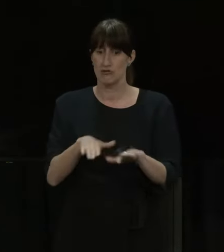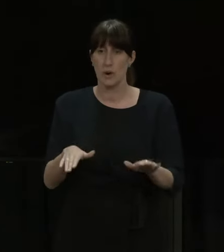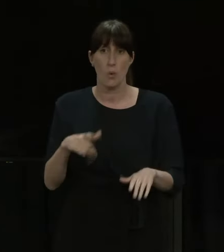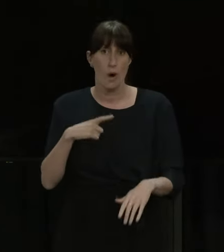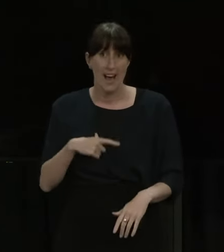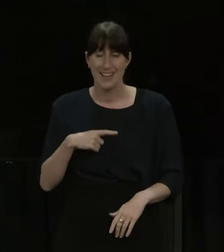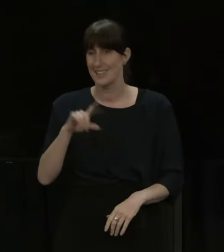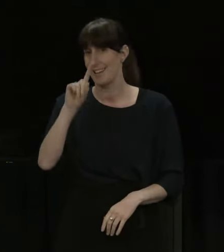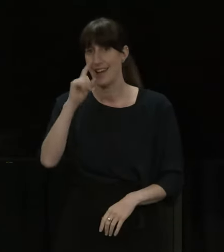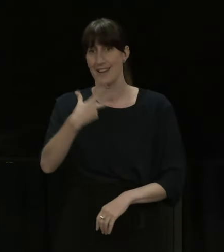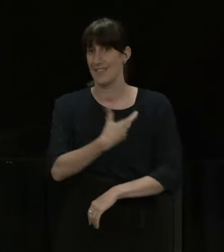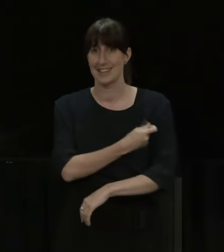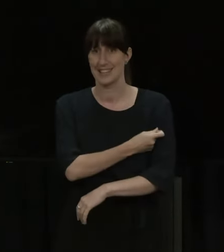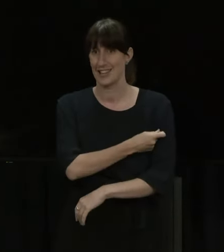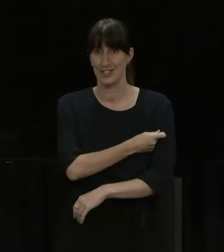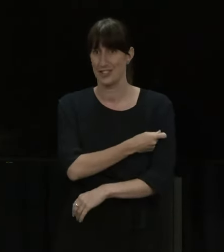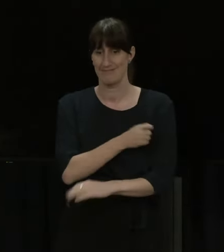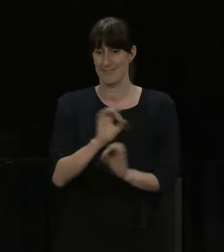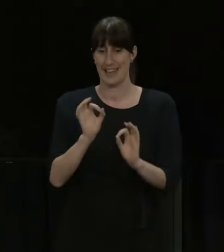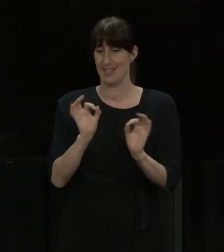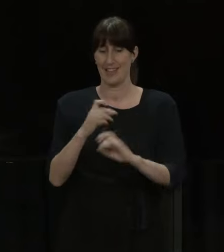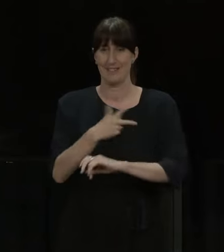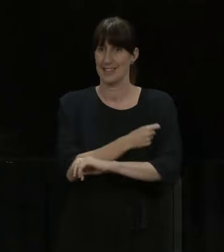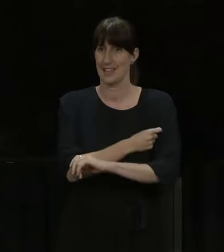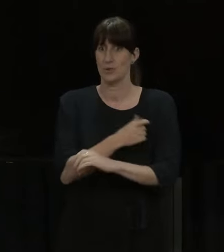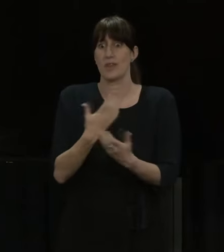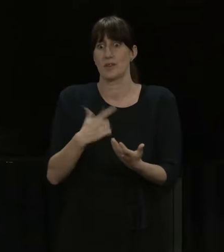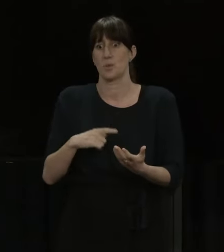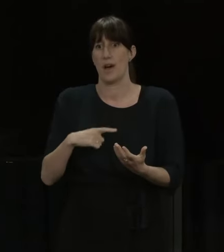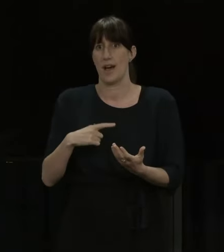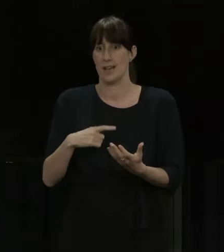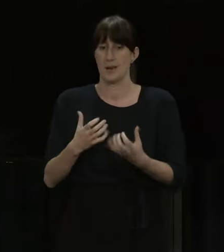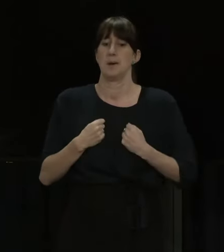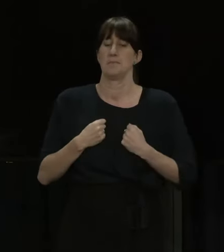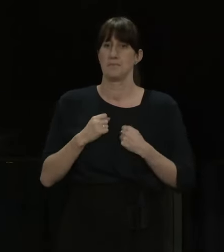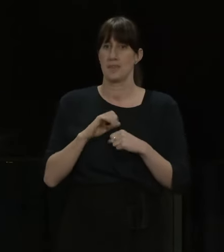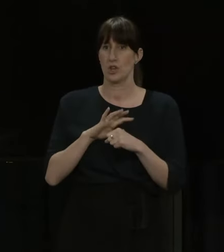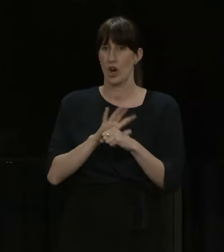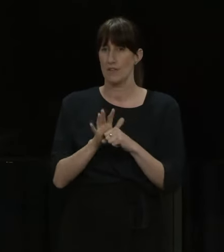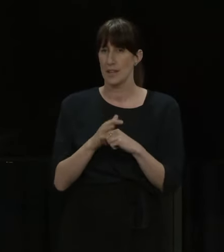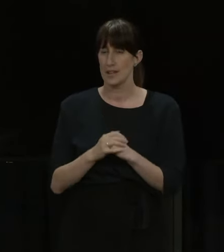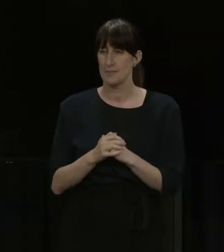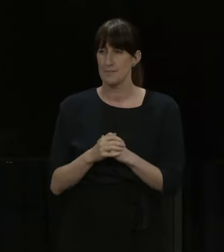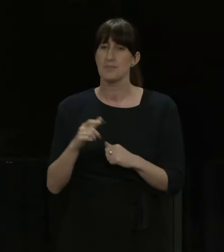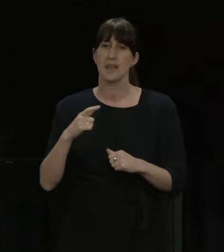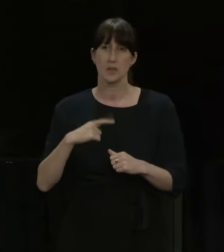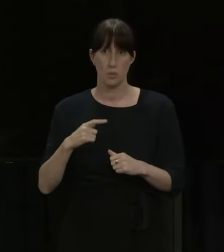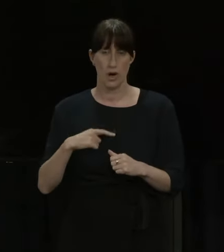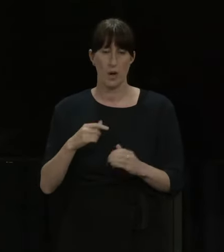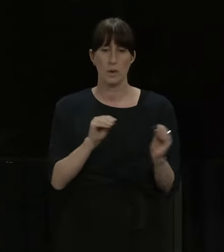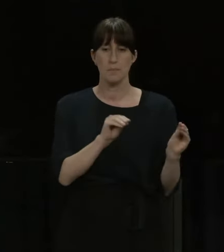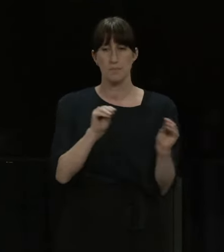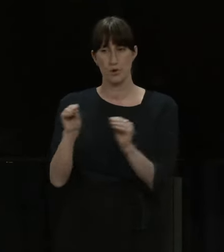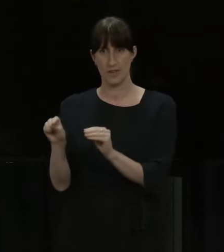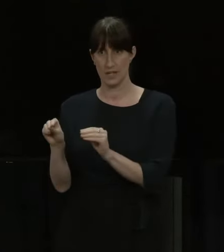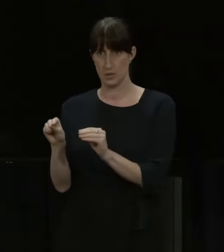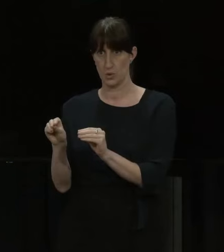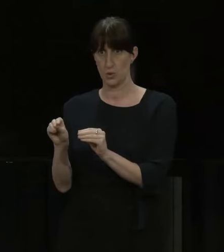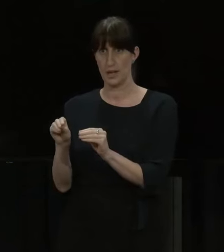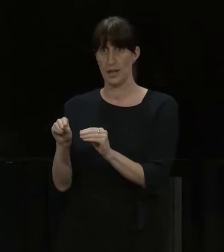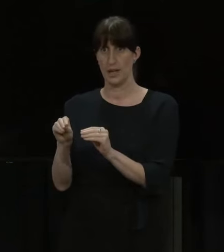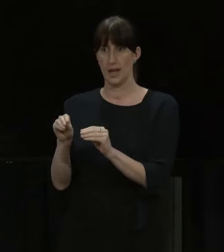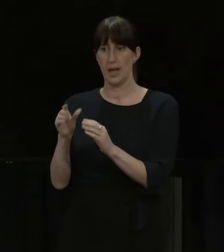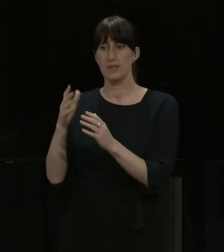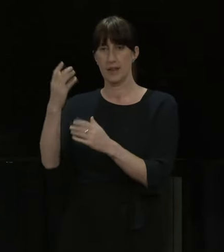vaccinated. And so that is something that we do keep in mind. It's one of the reasons we're moving to the protection framework. We're not just removing all